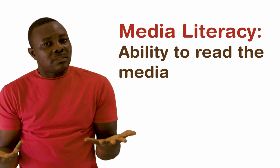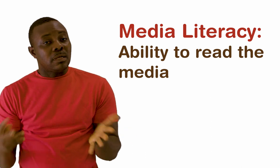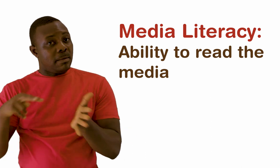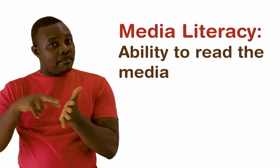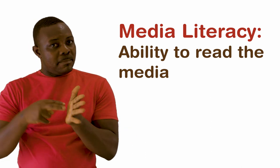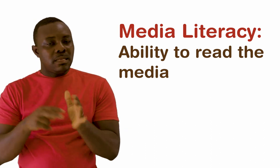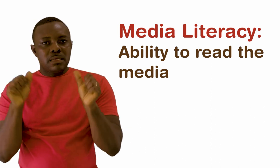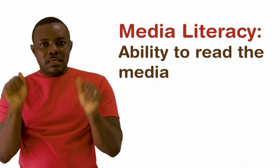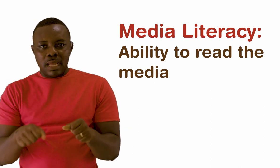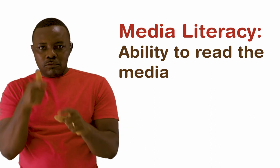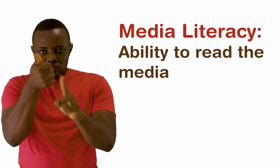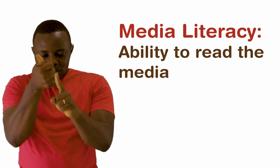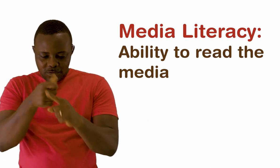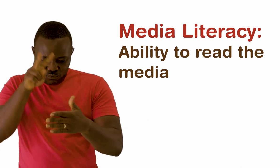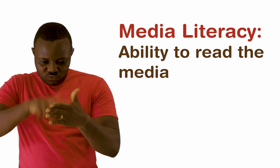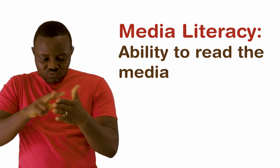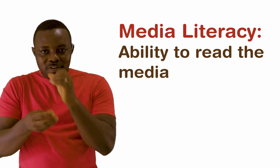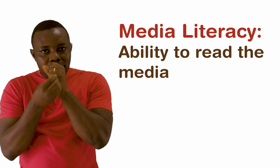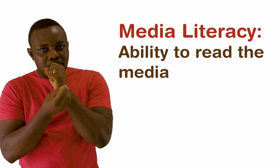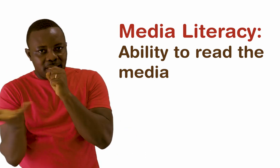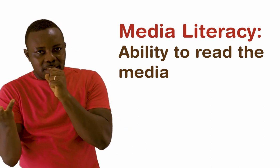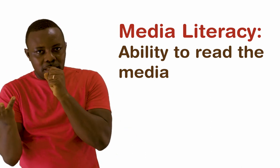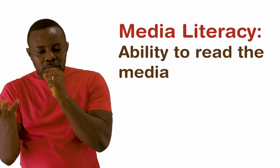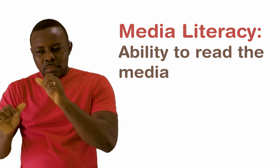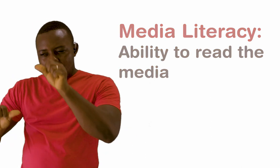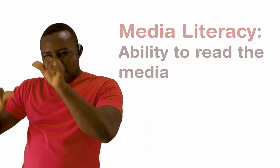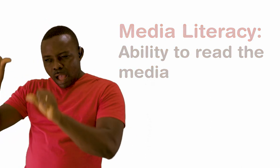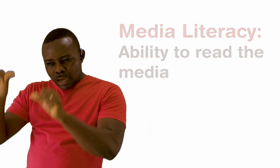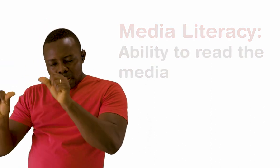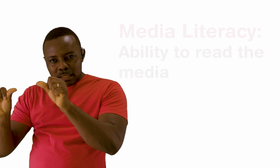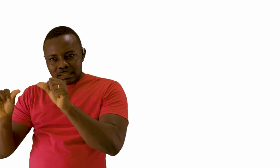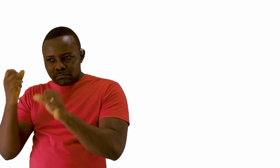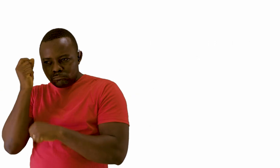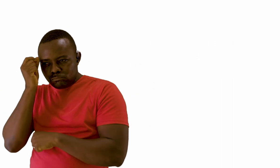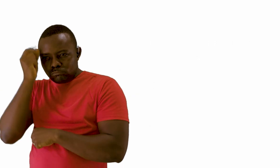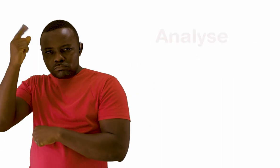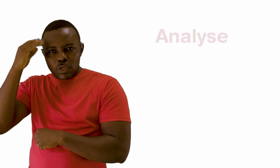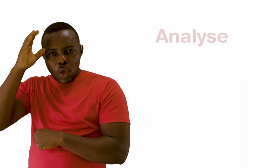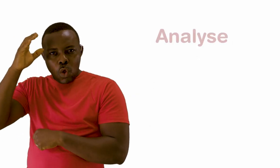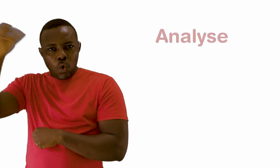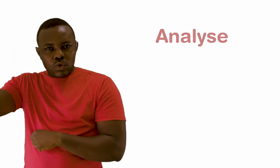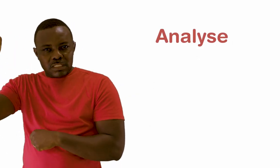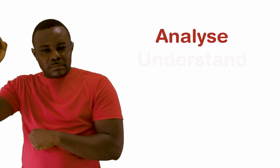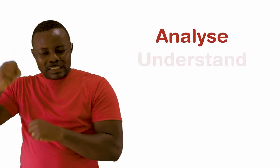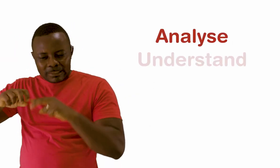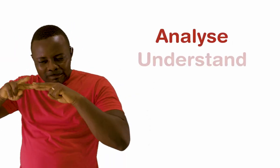Again, as I said, media literacy is an ability not only to read the media but being able to analyze it, to get a critical